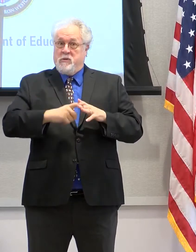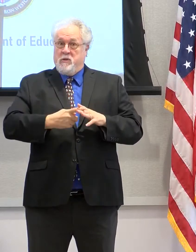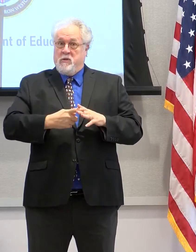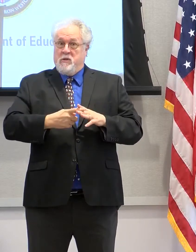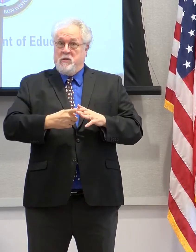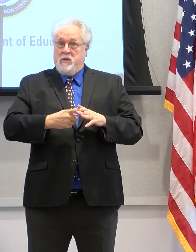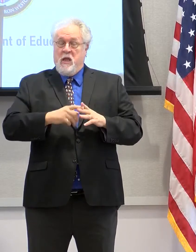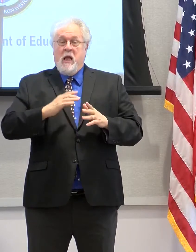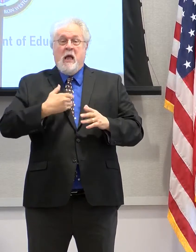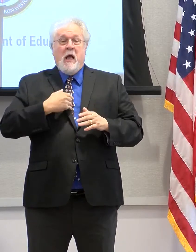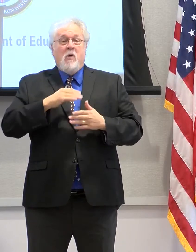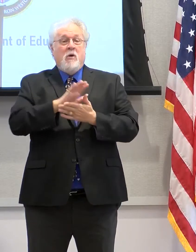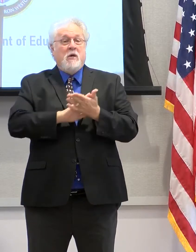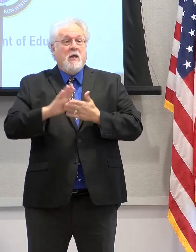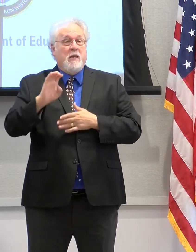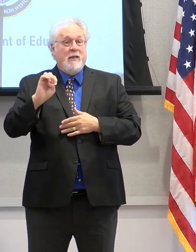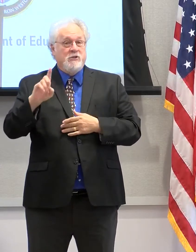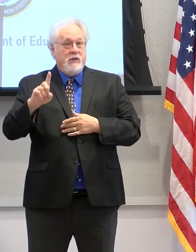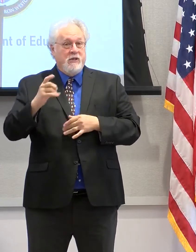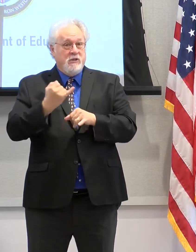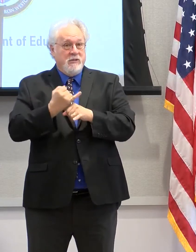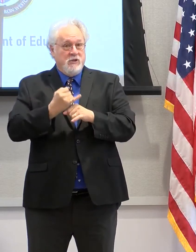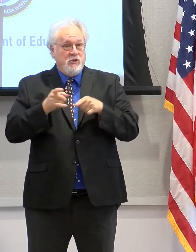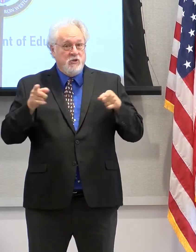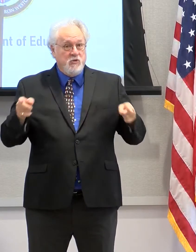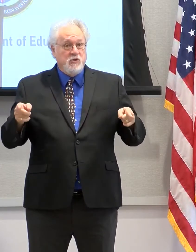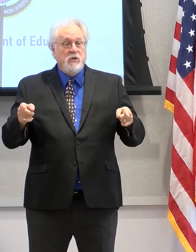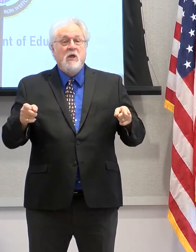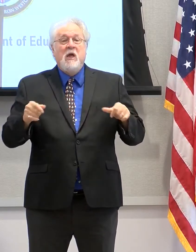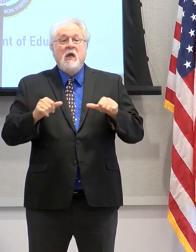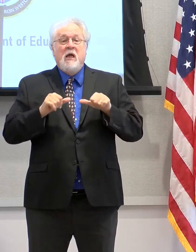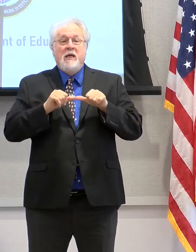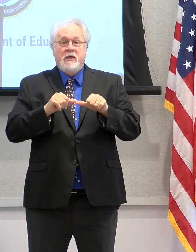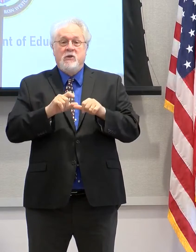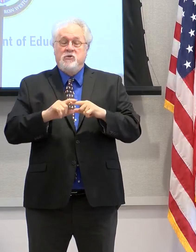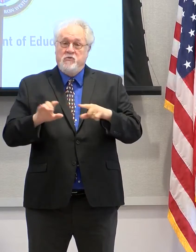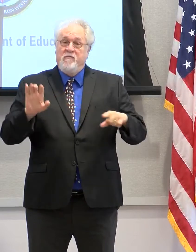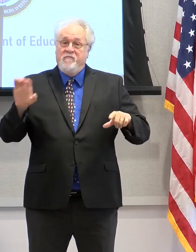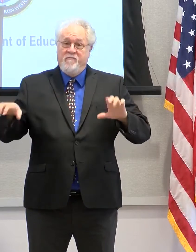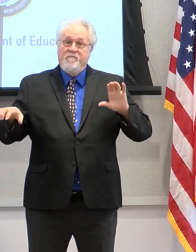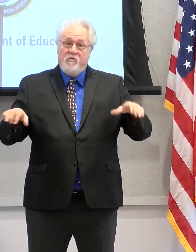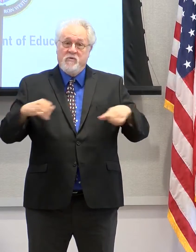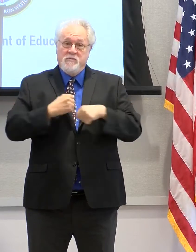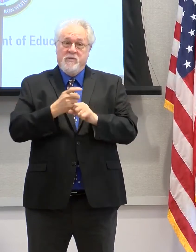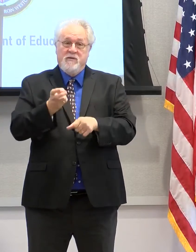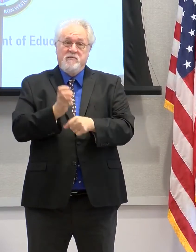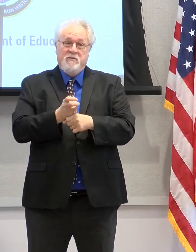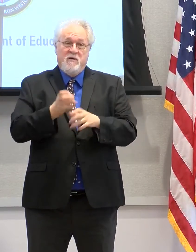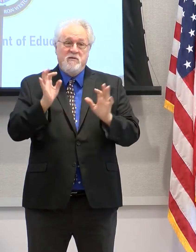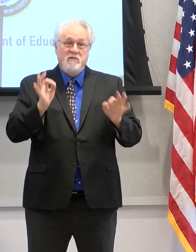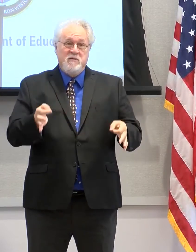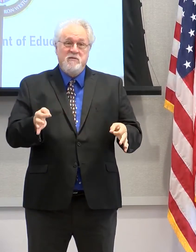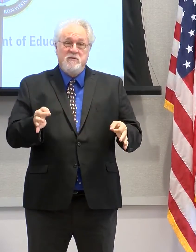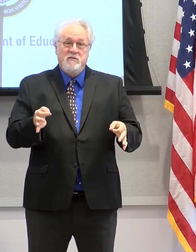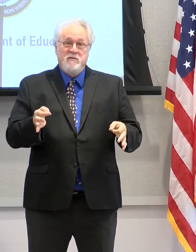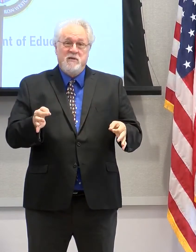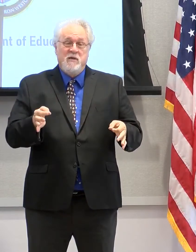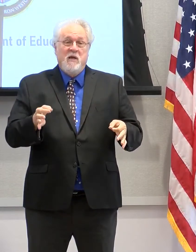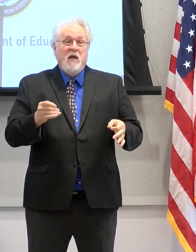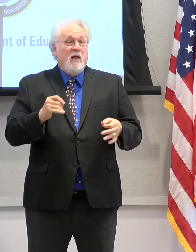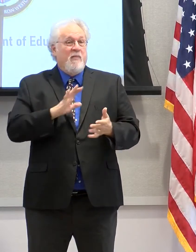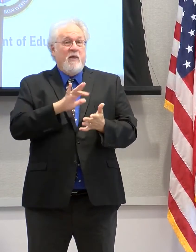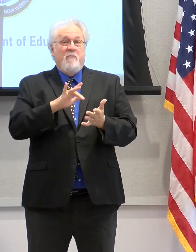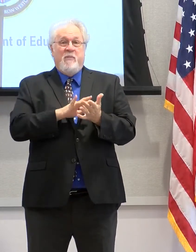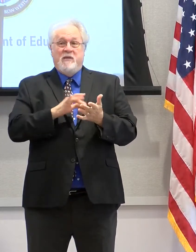our higher education institutions continue to be forced to make some tough decisions and adapt quickly in the